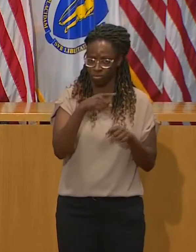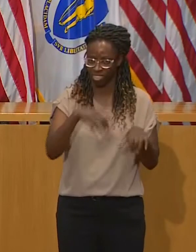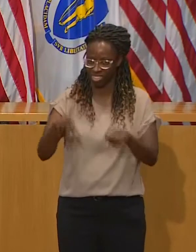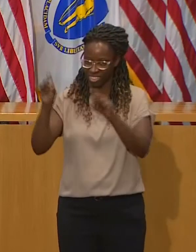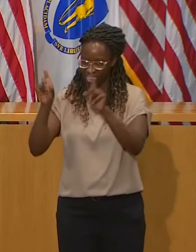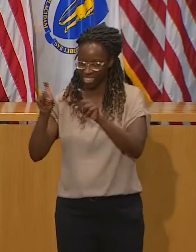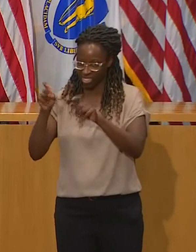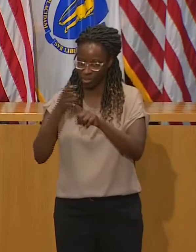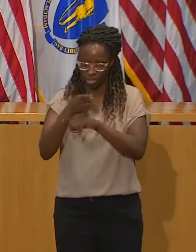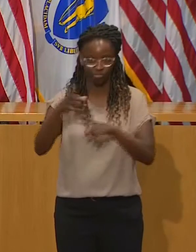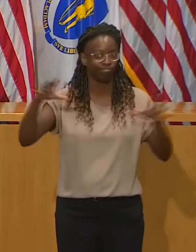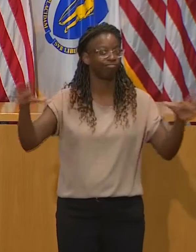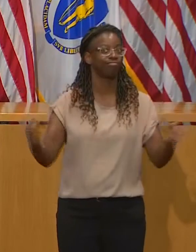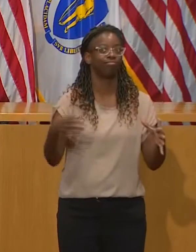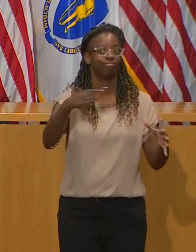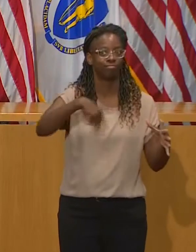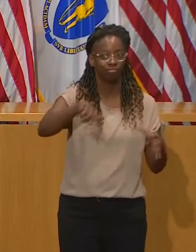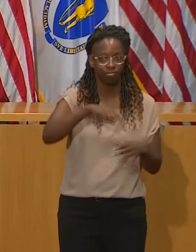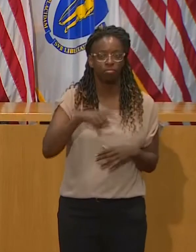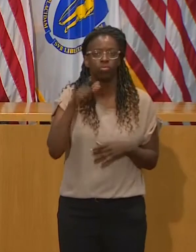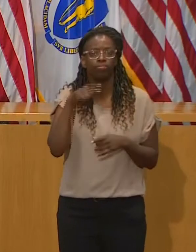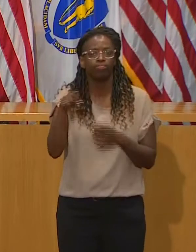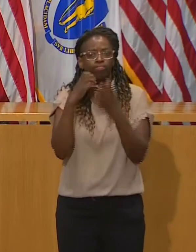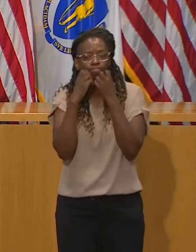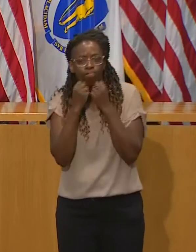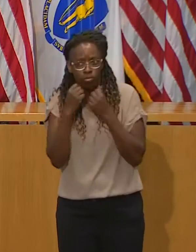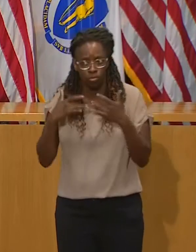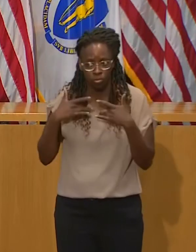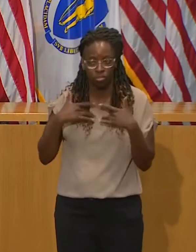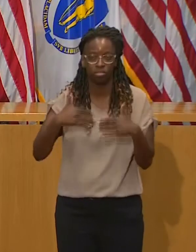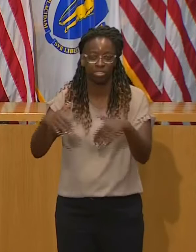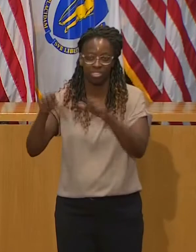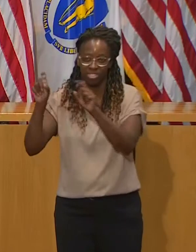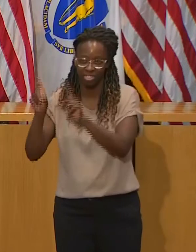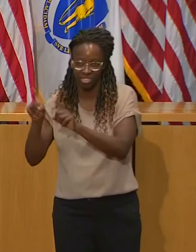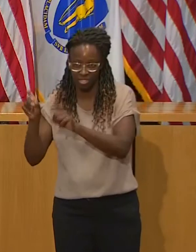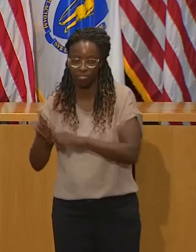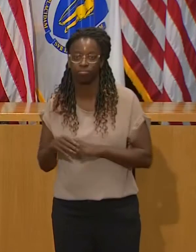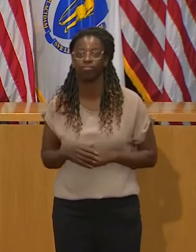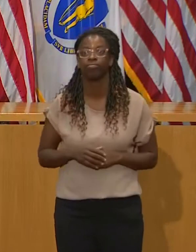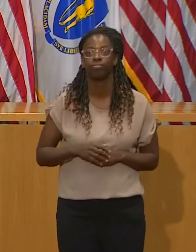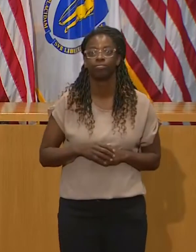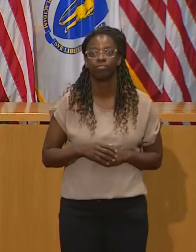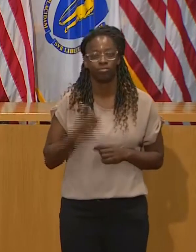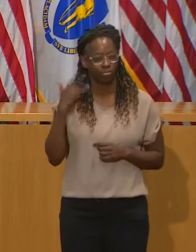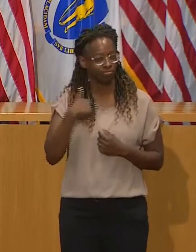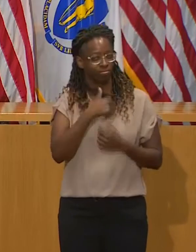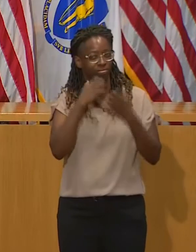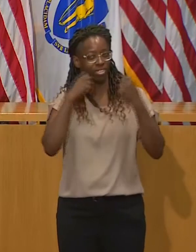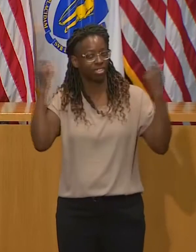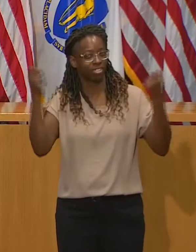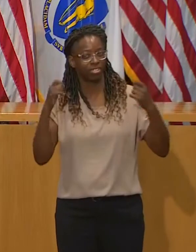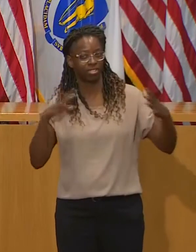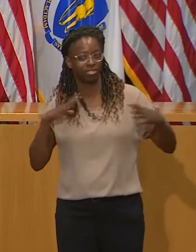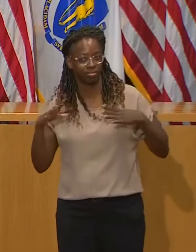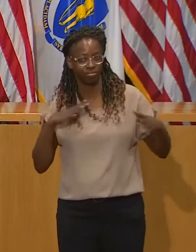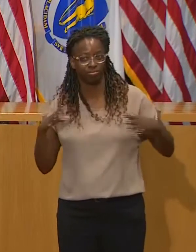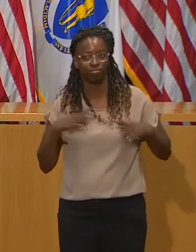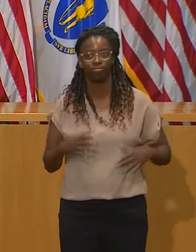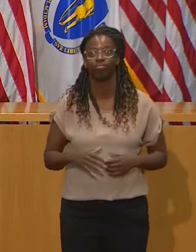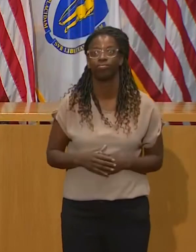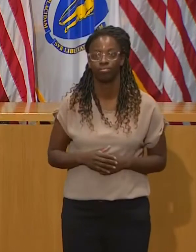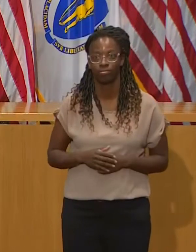your loved ones before making your holiday plans. If you have a loved one who's at high risk for COVID, an underlying medical condition,